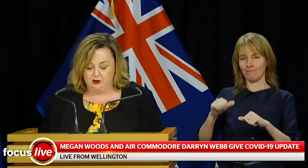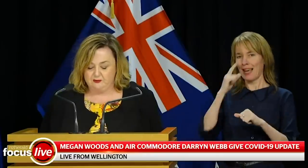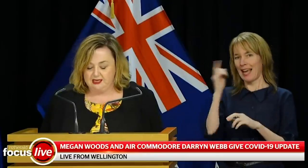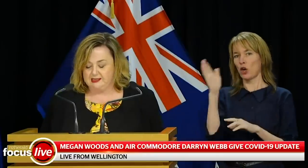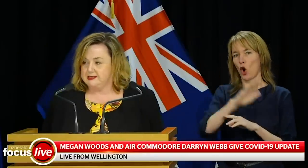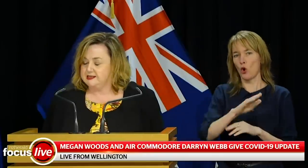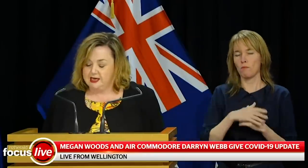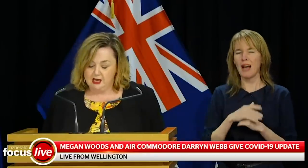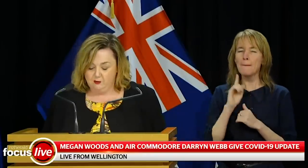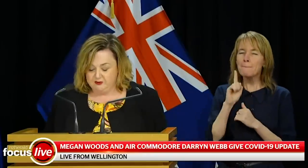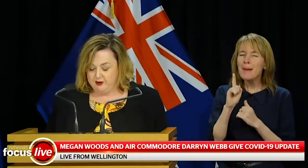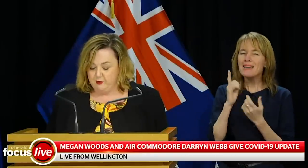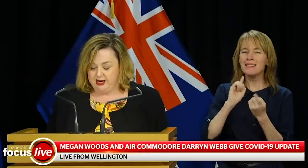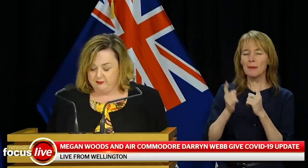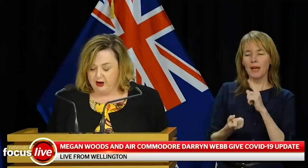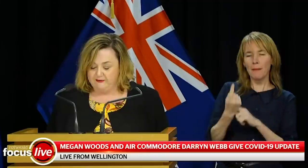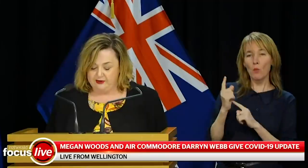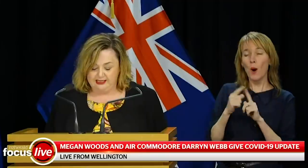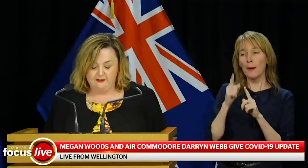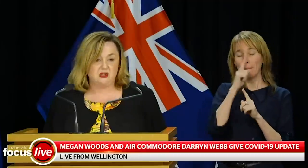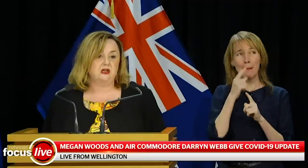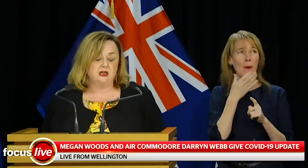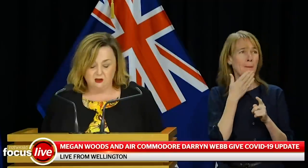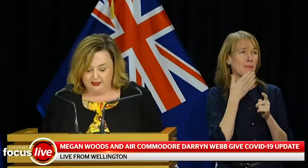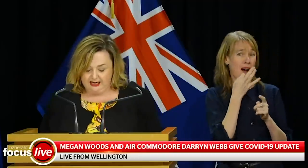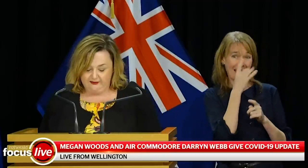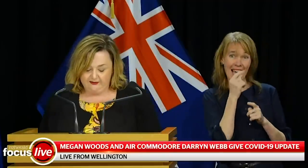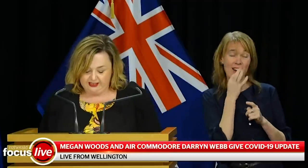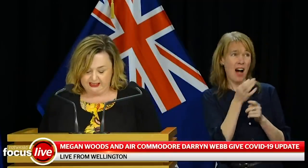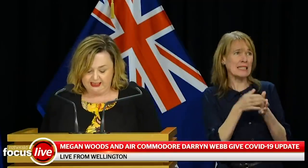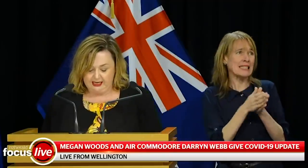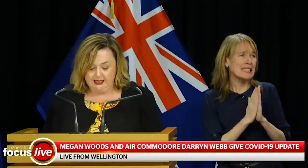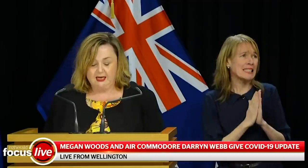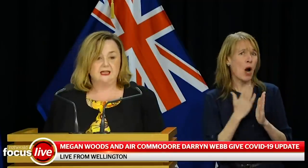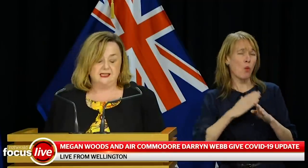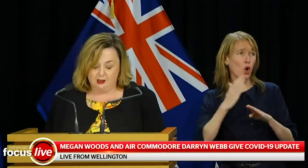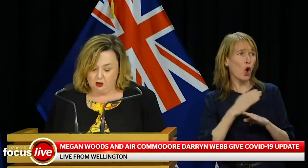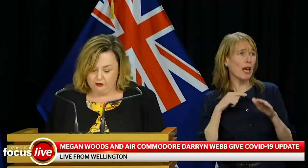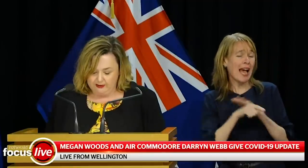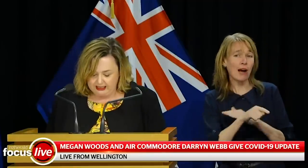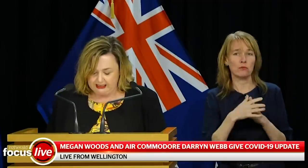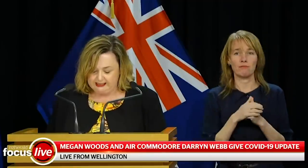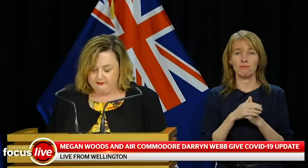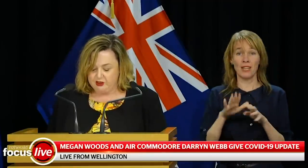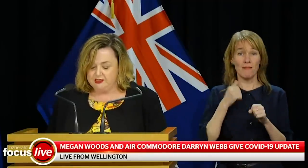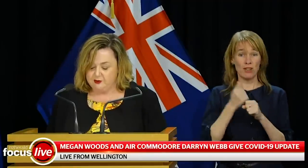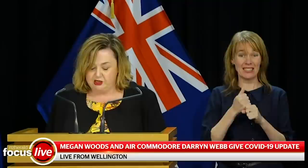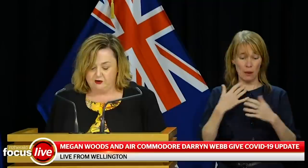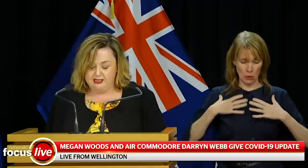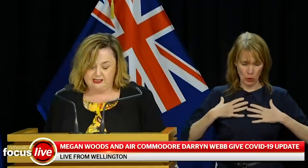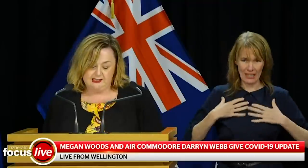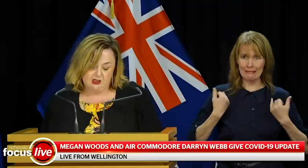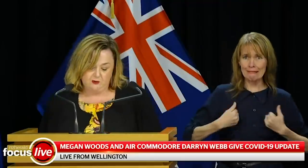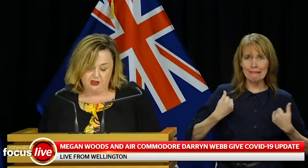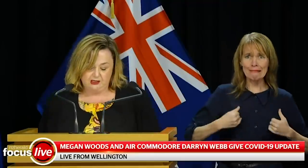exceptional circumstances in which people can apply for an exemption to leave a facility. These include medical exemptions,